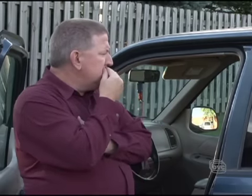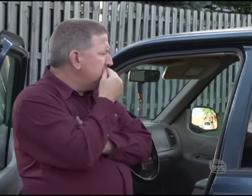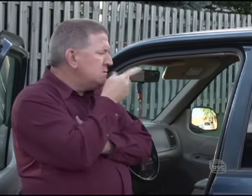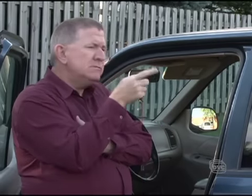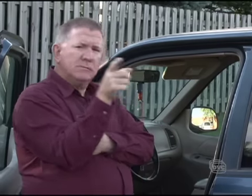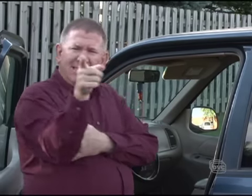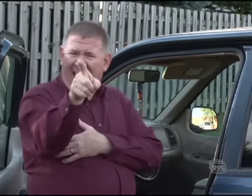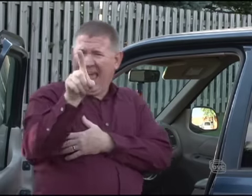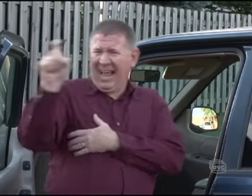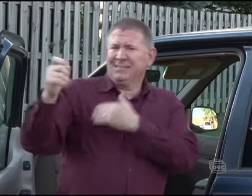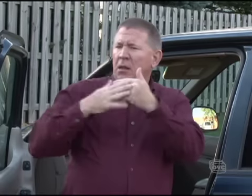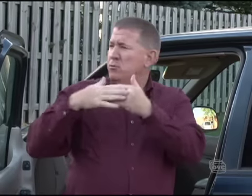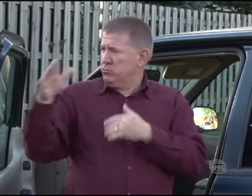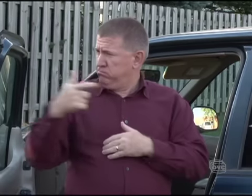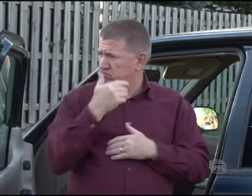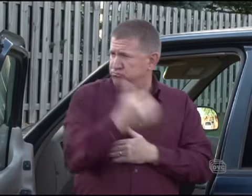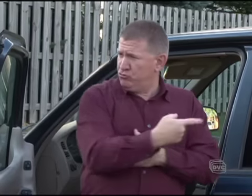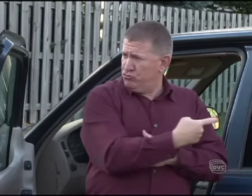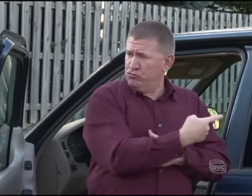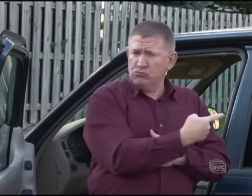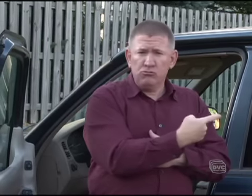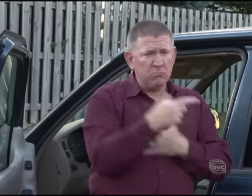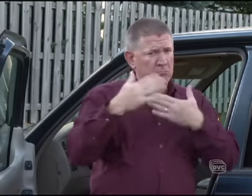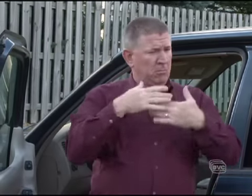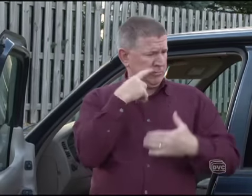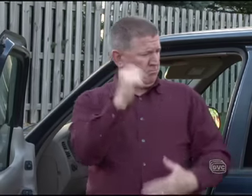your neighbor, so is this a good car? And he says, sure, everything's fine.